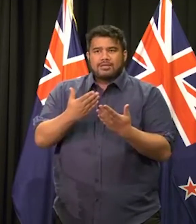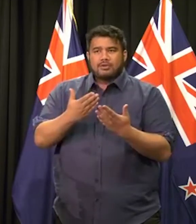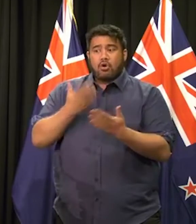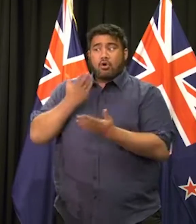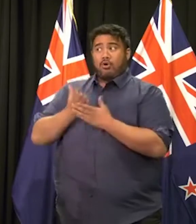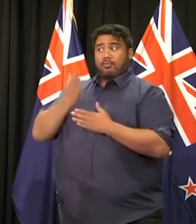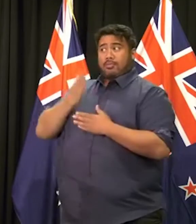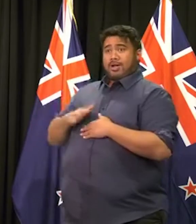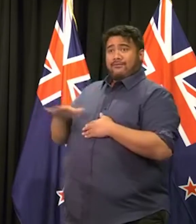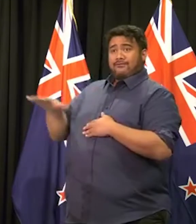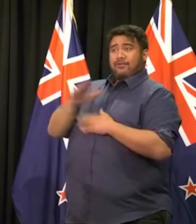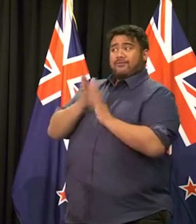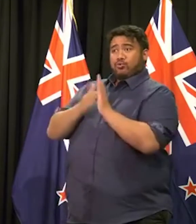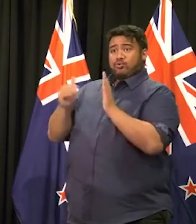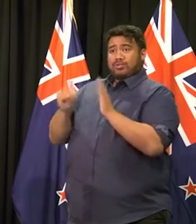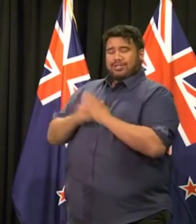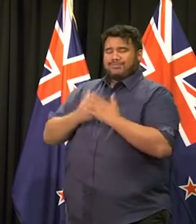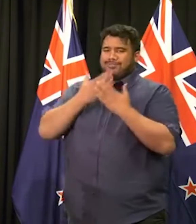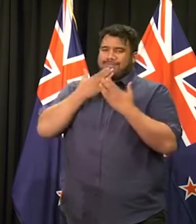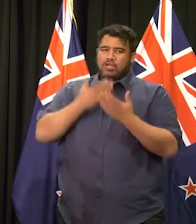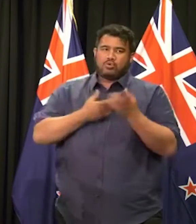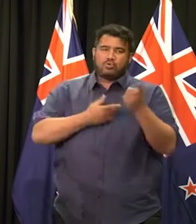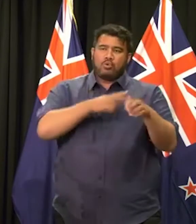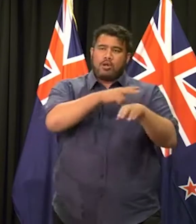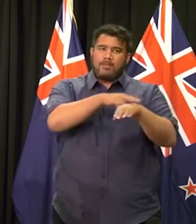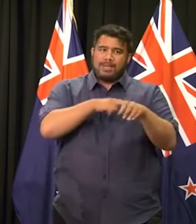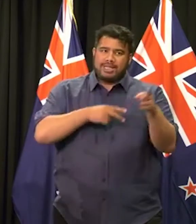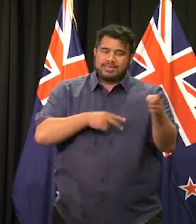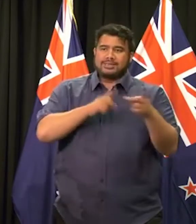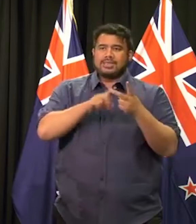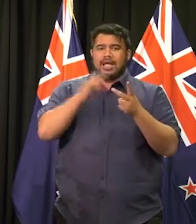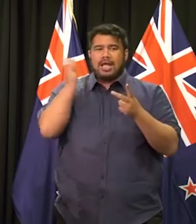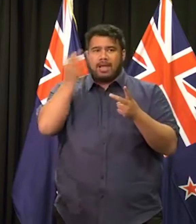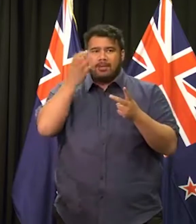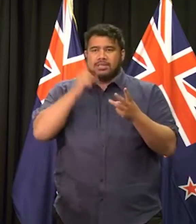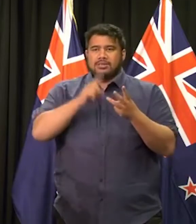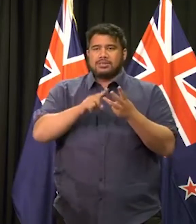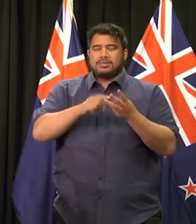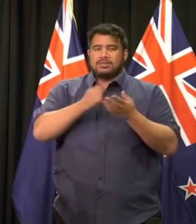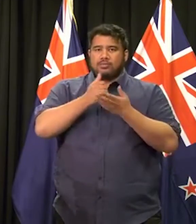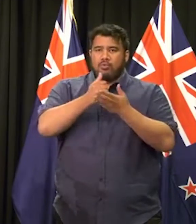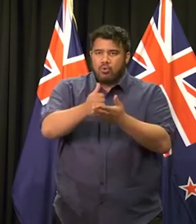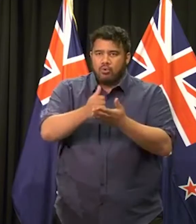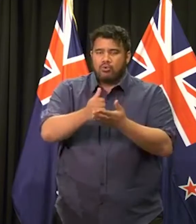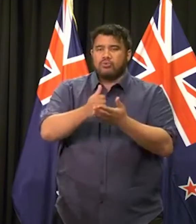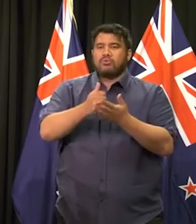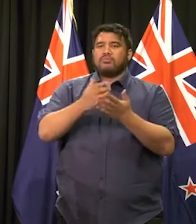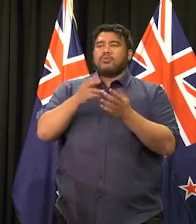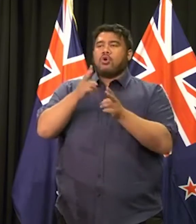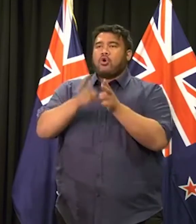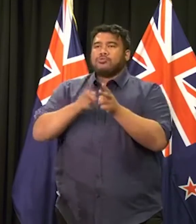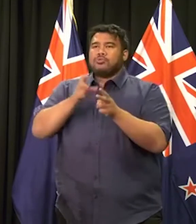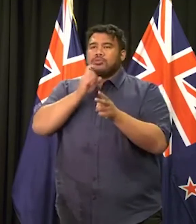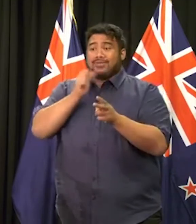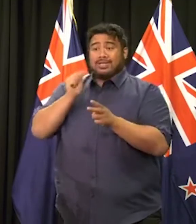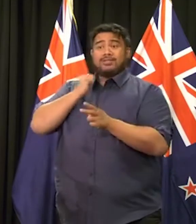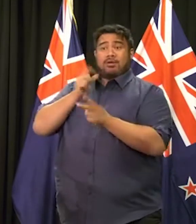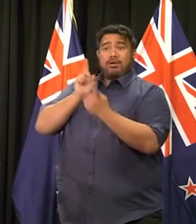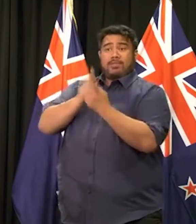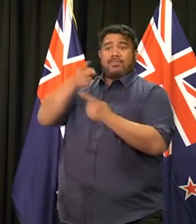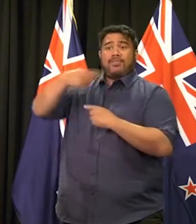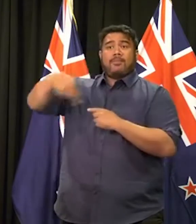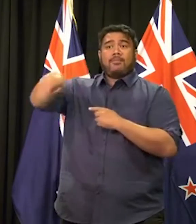country to the police, the first responders, the hospital staff who I met yesterday,